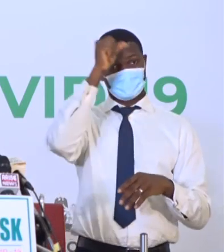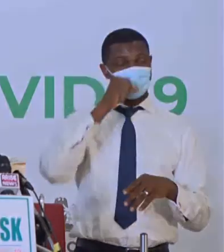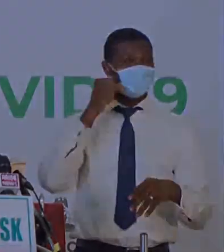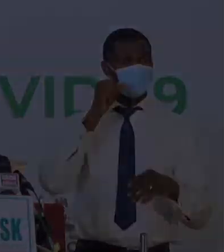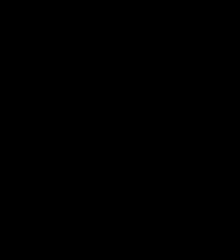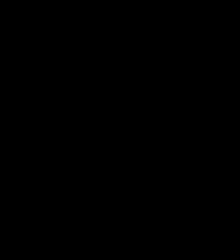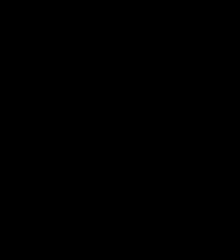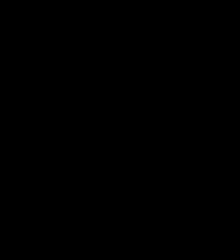in force. nationalstrokes must remain